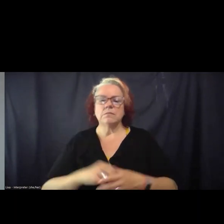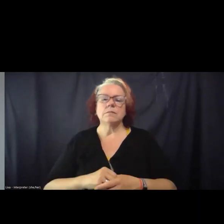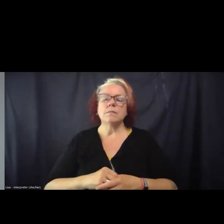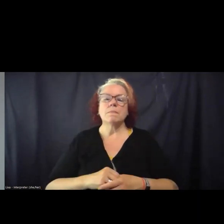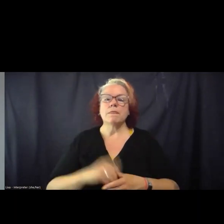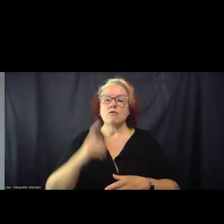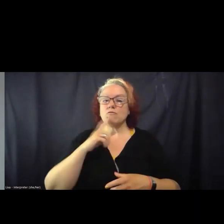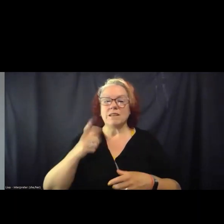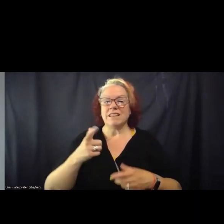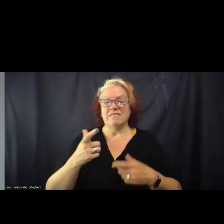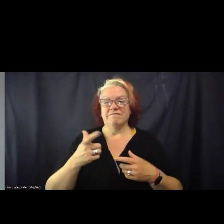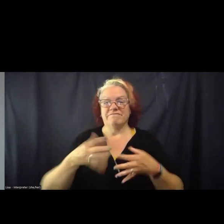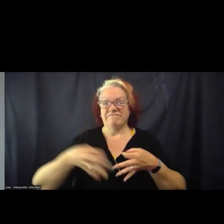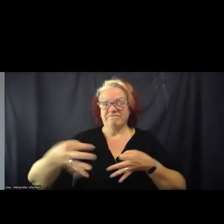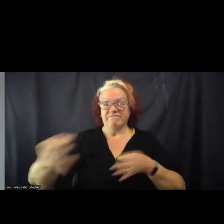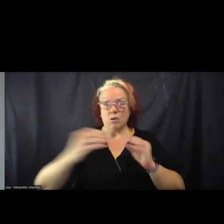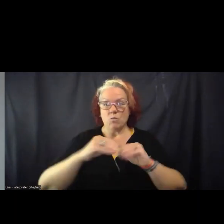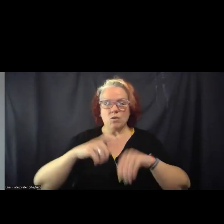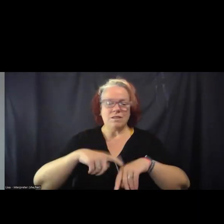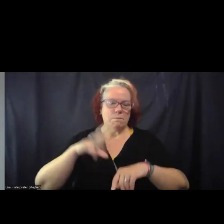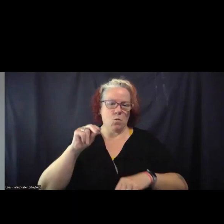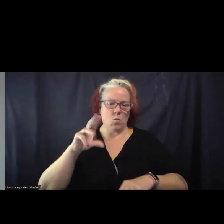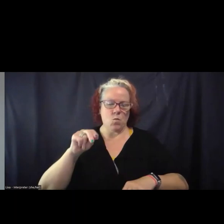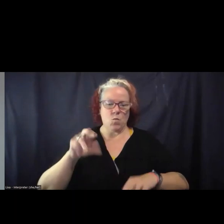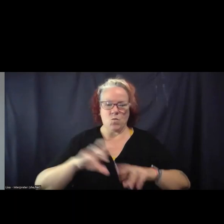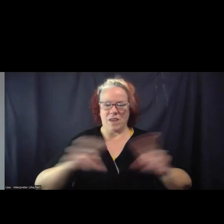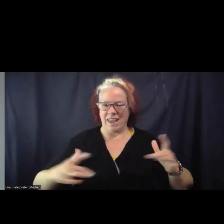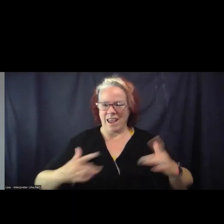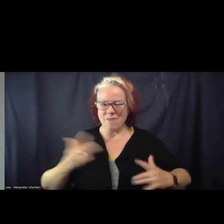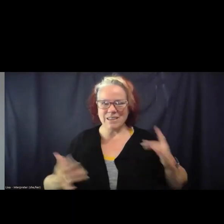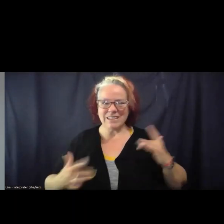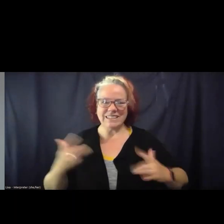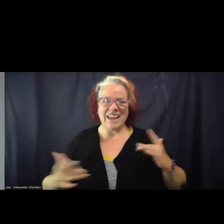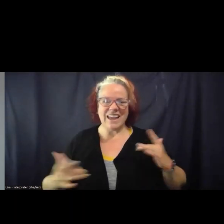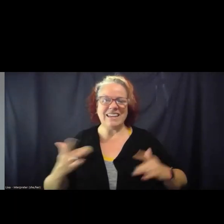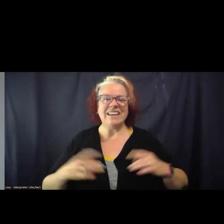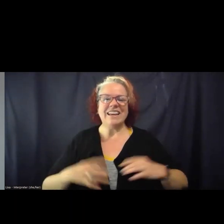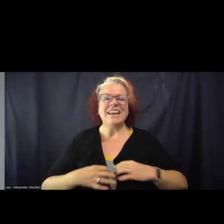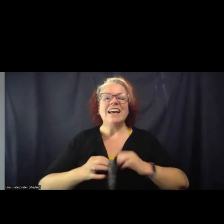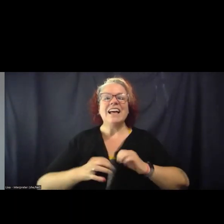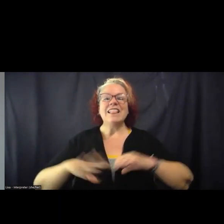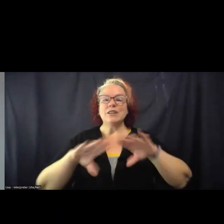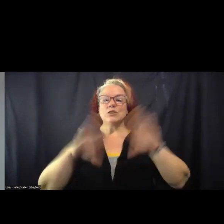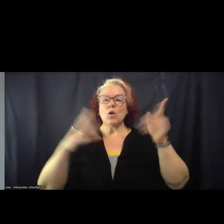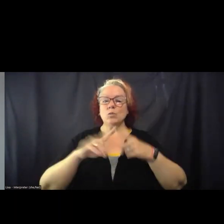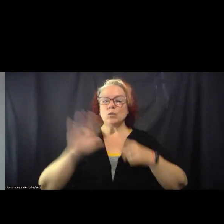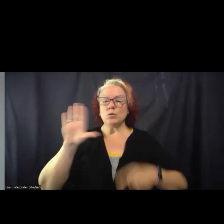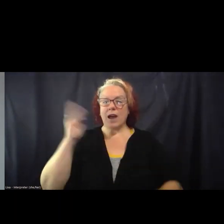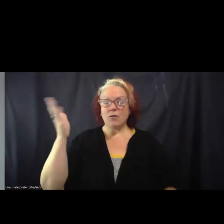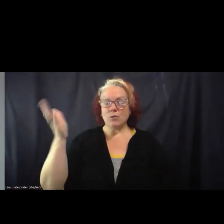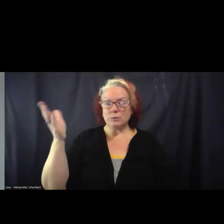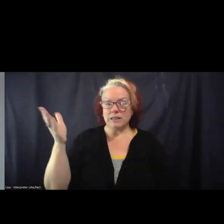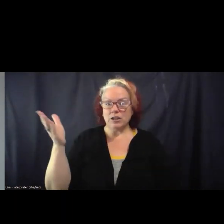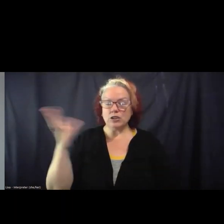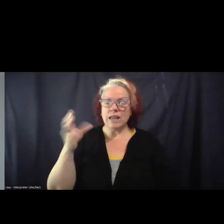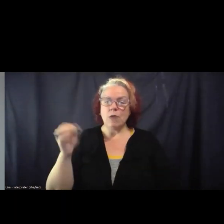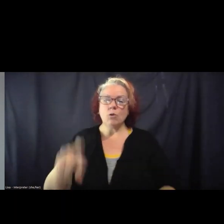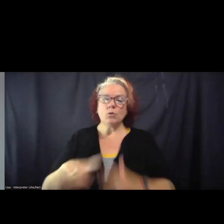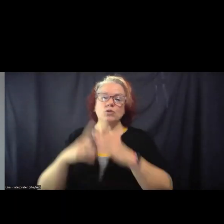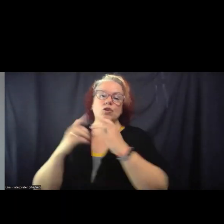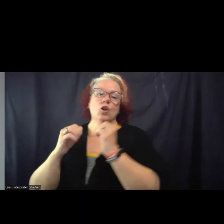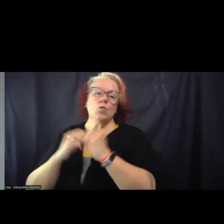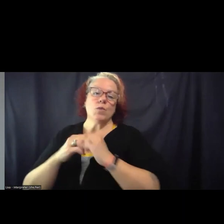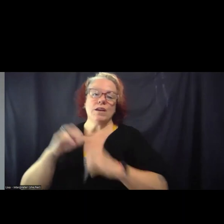to waste any more time. I am super excited. Let's open it up to our speakers. And we're going to start with